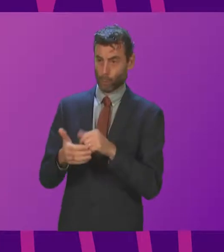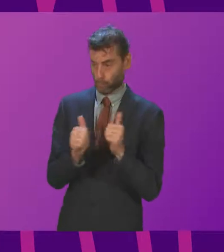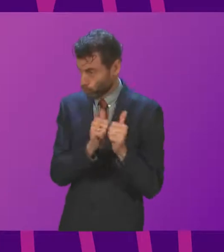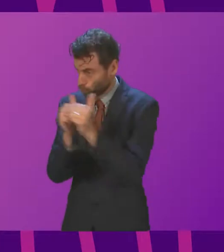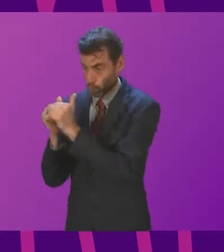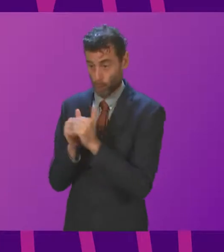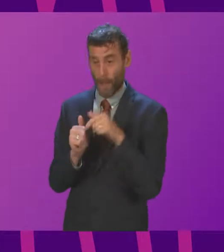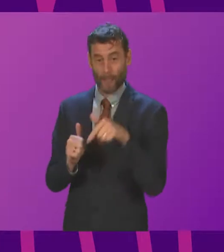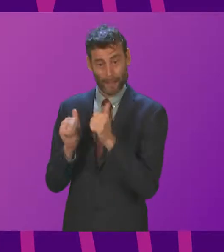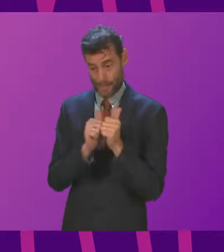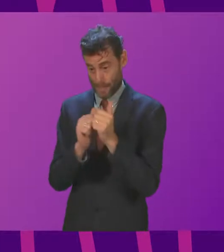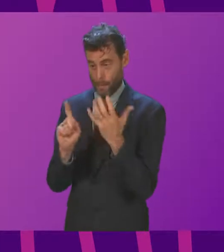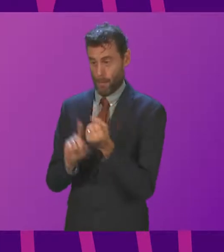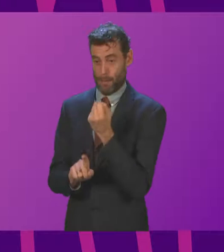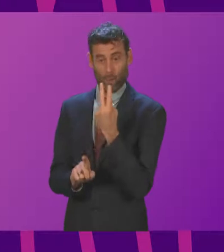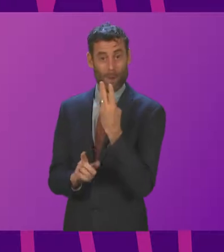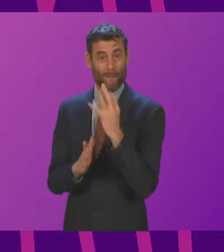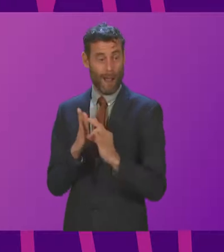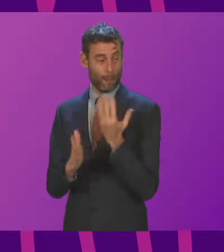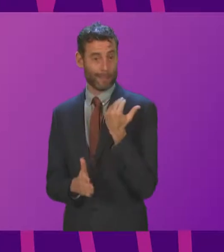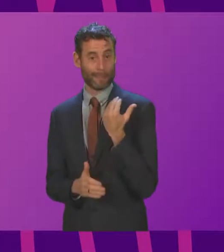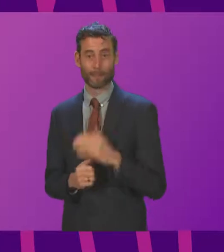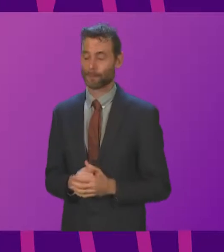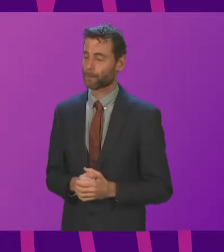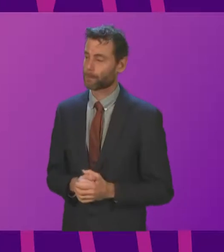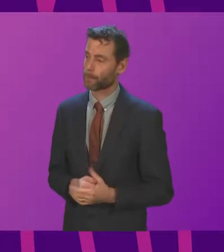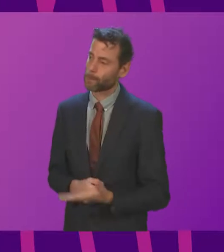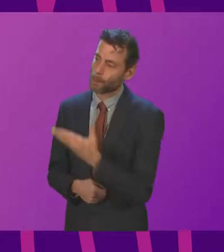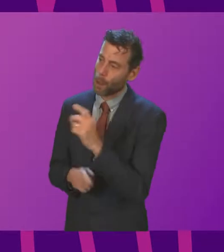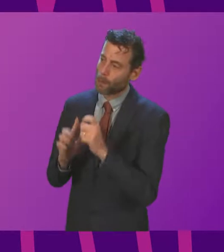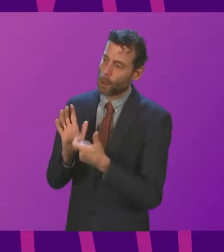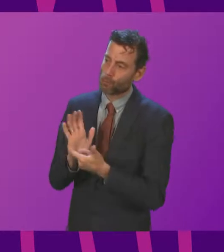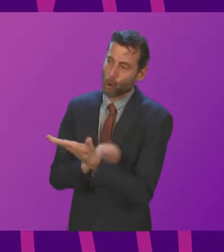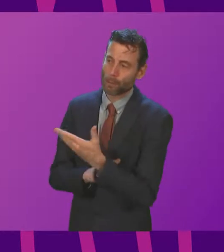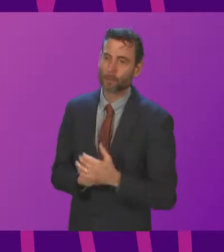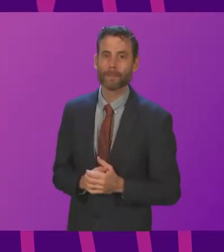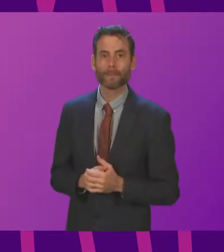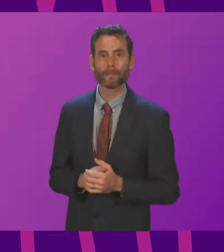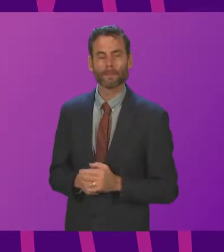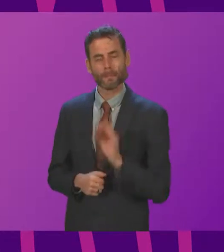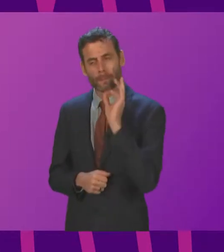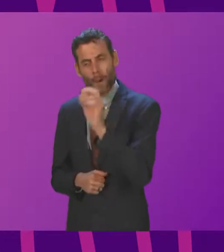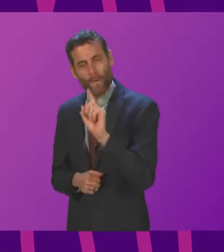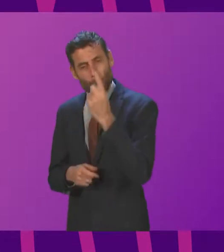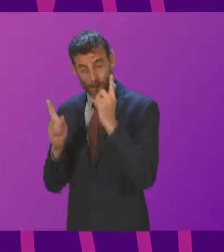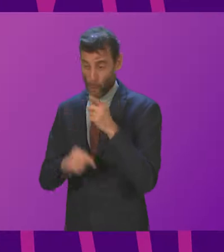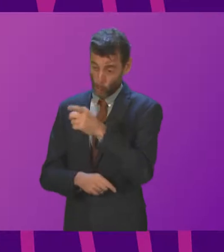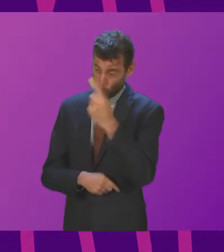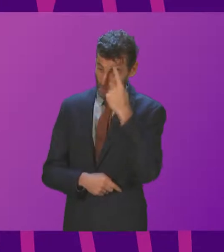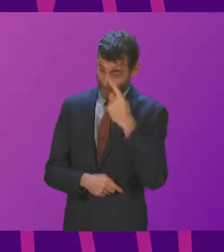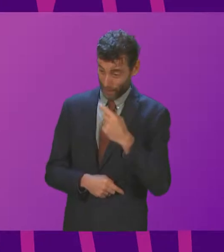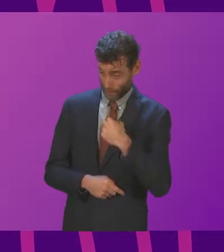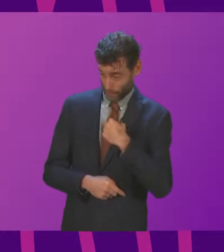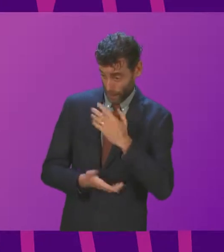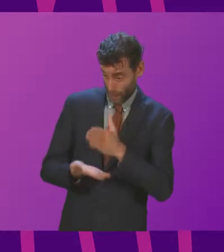hours. Douglas Ross. Douglas Ross. Does the First Minister really expect us to believe there was no